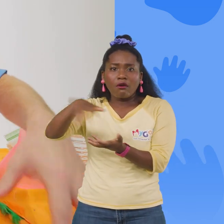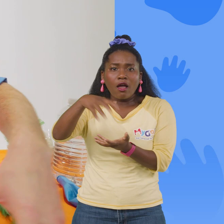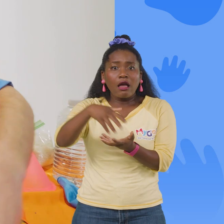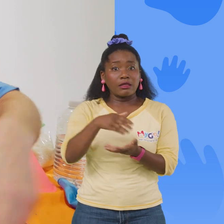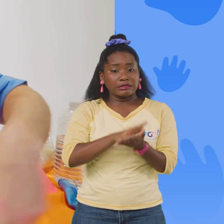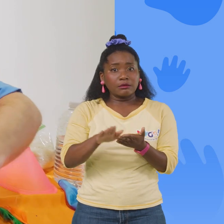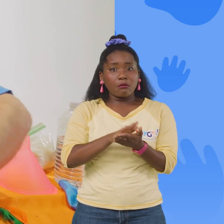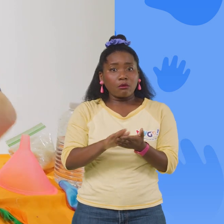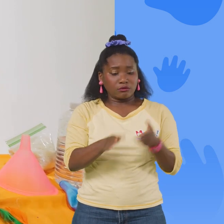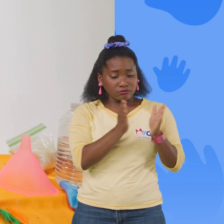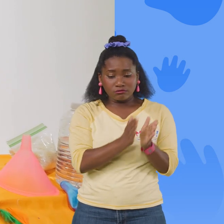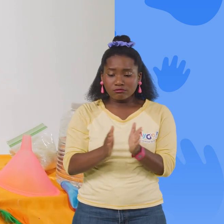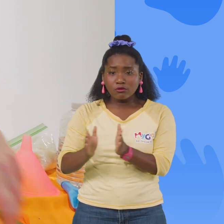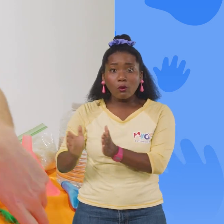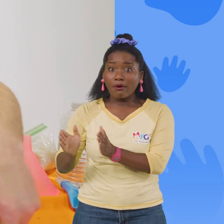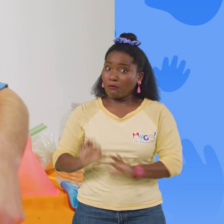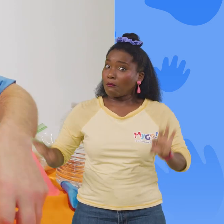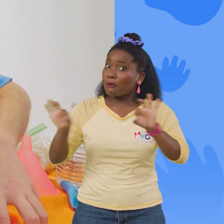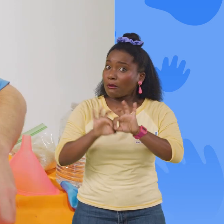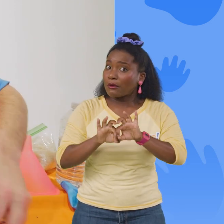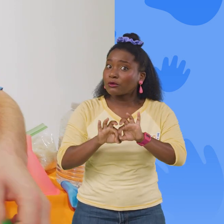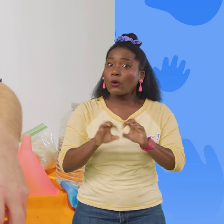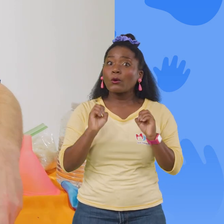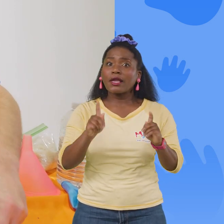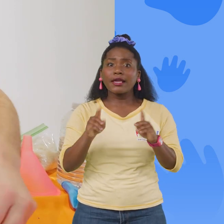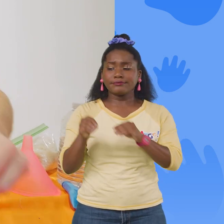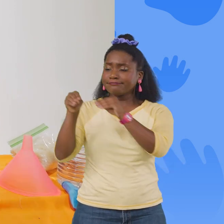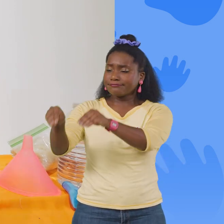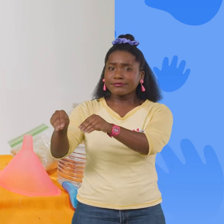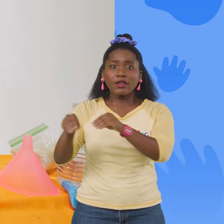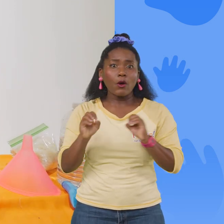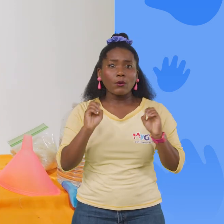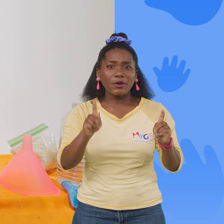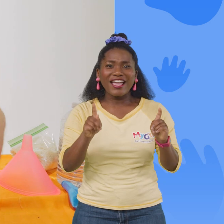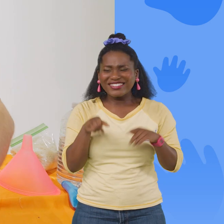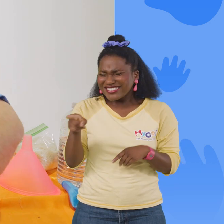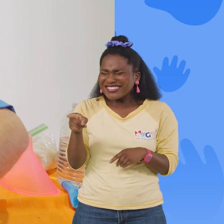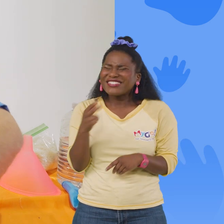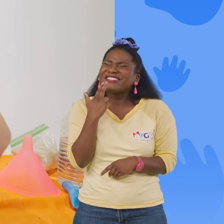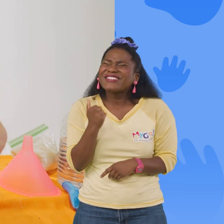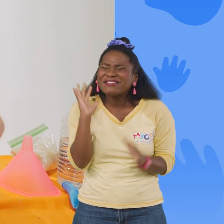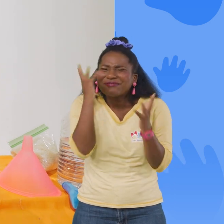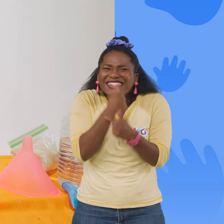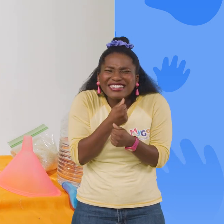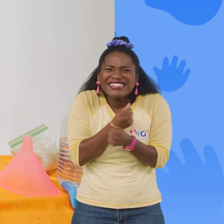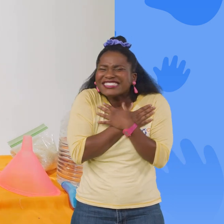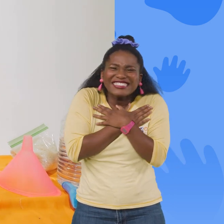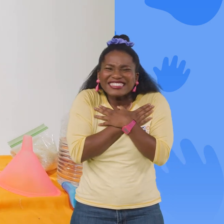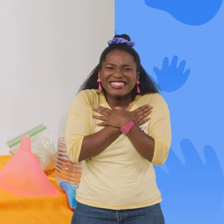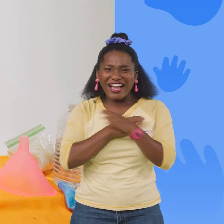after ourselves. All right, put those right over there. Although they're so cute and pretty. Okay,